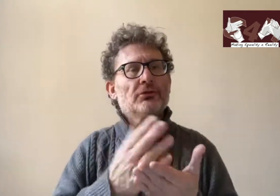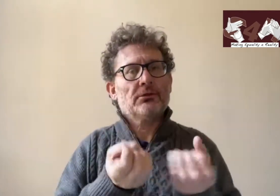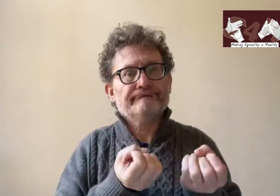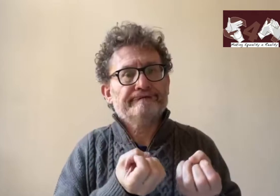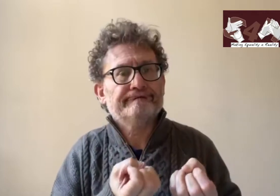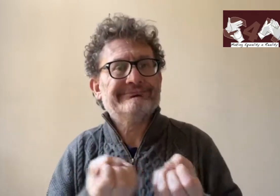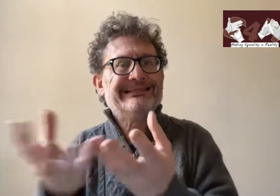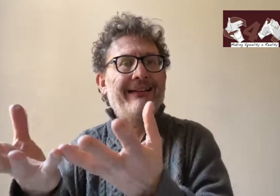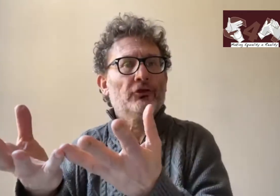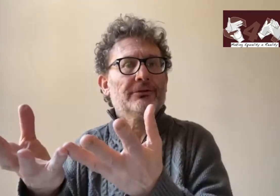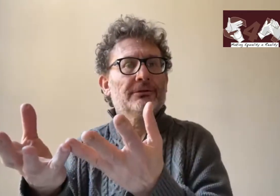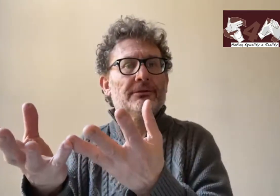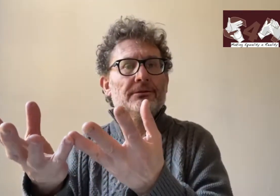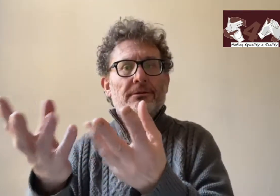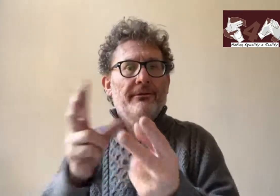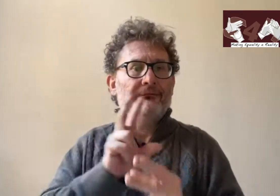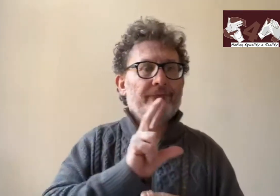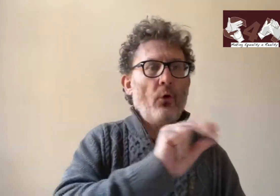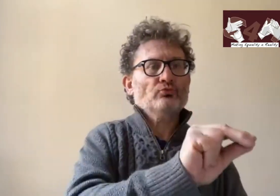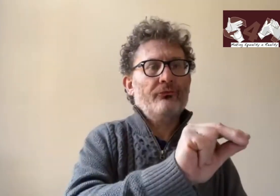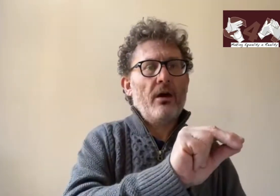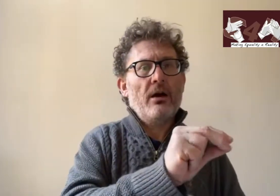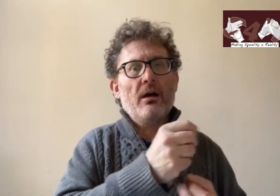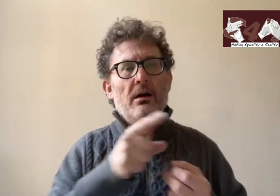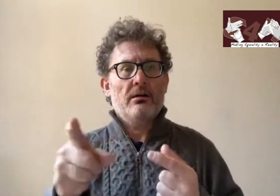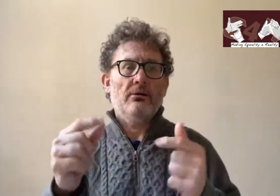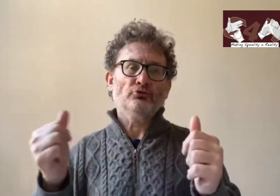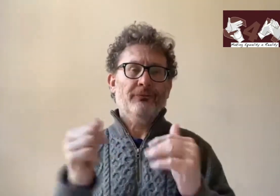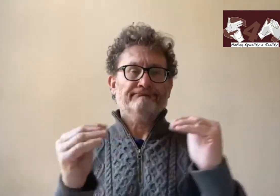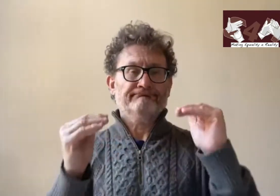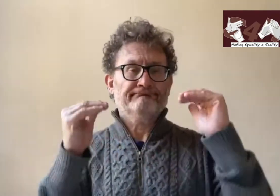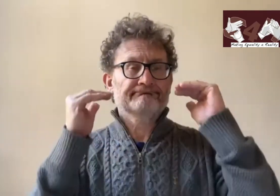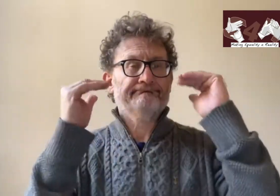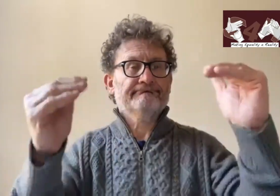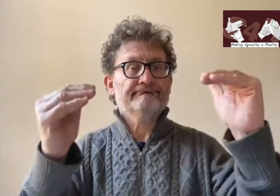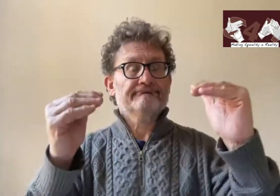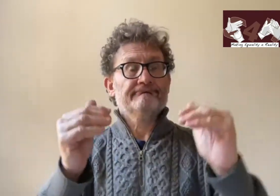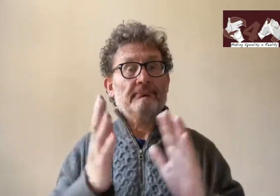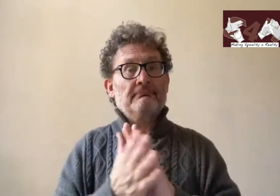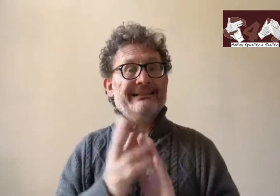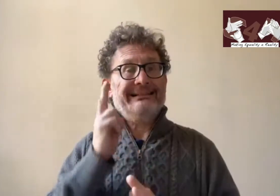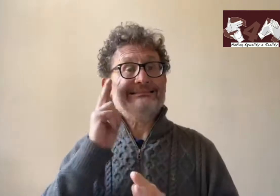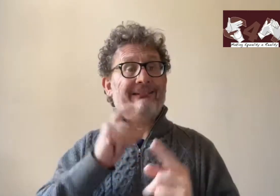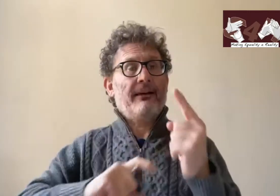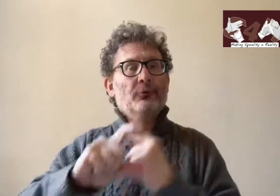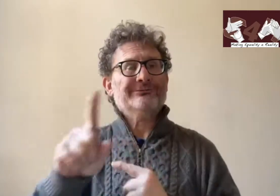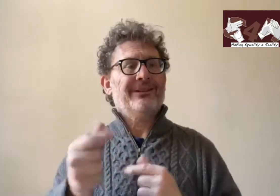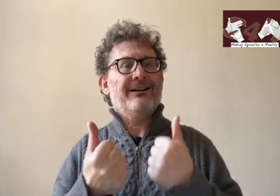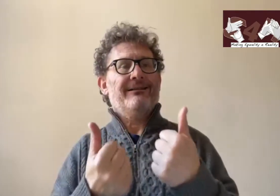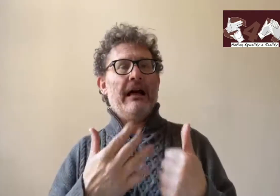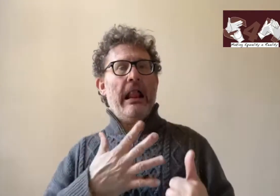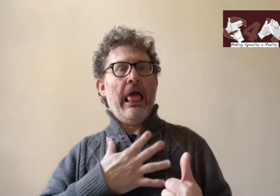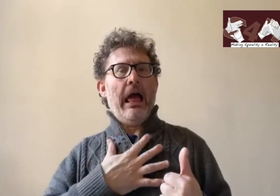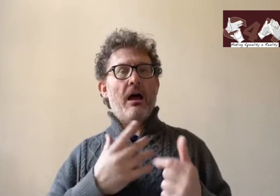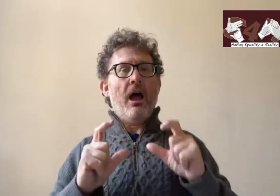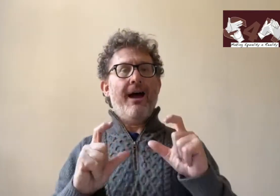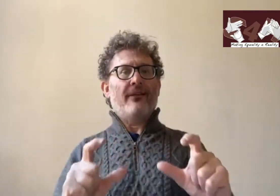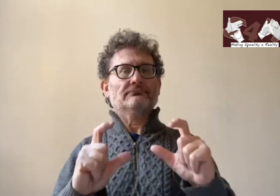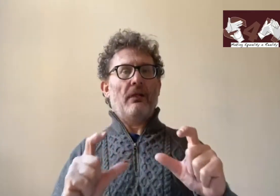Surely this is about providing an accurate translation at the right standard. So deaf people then feel